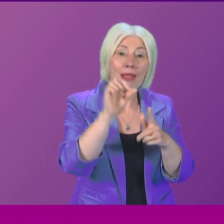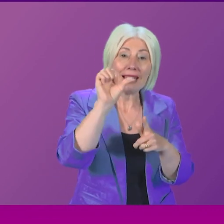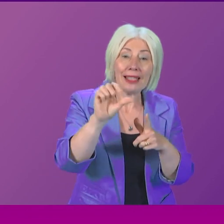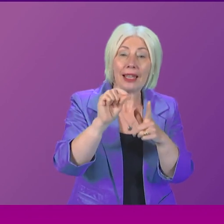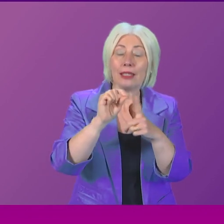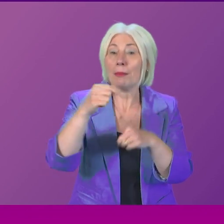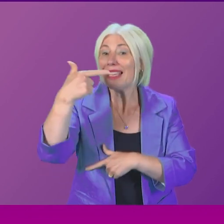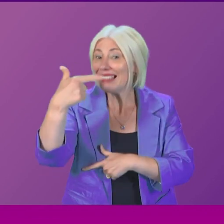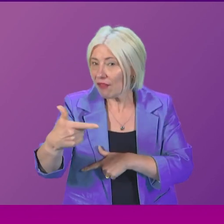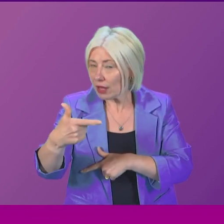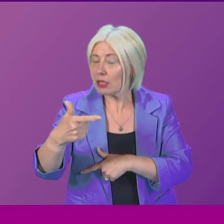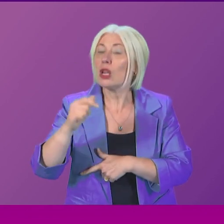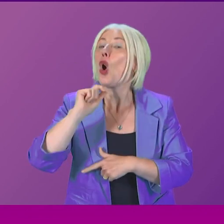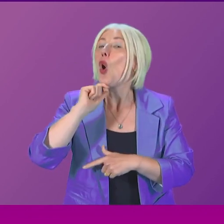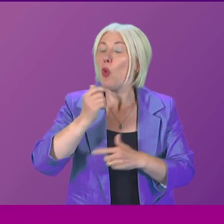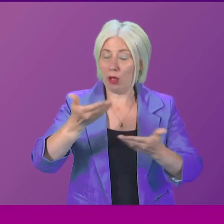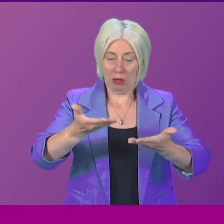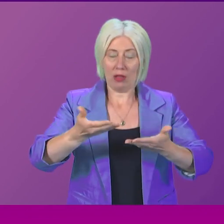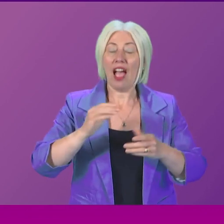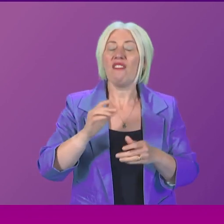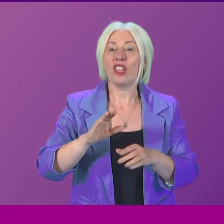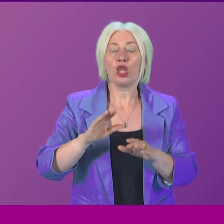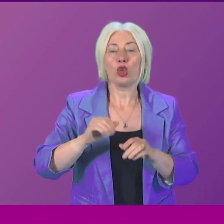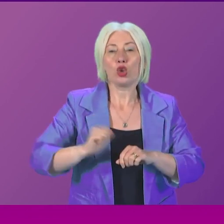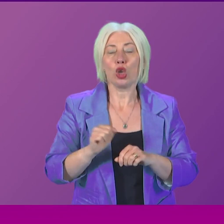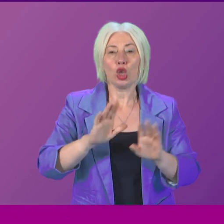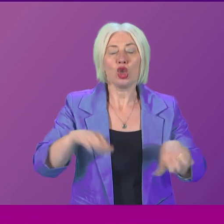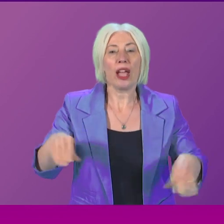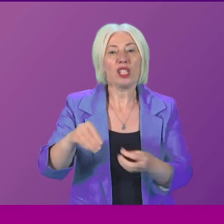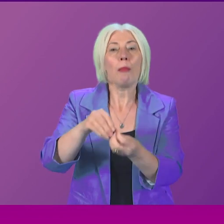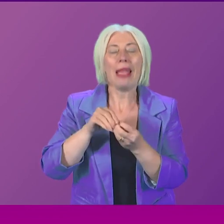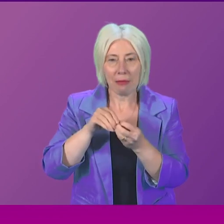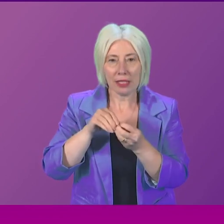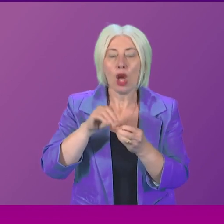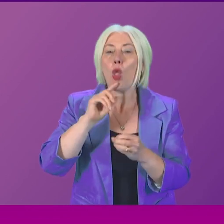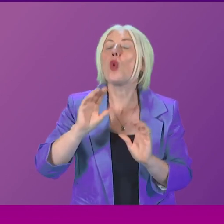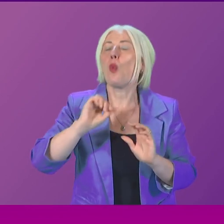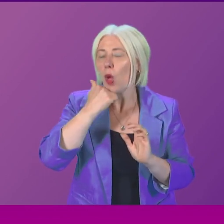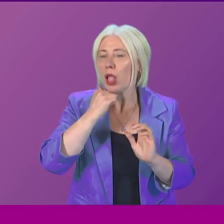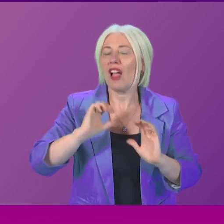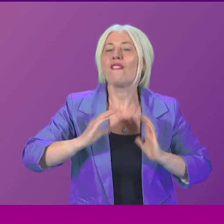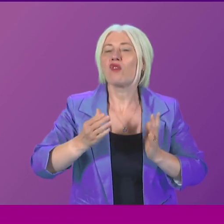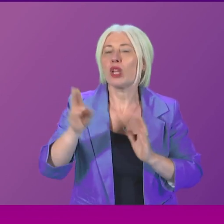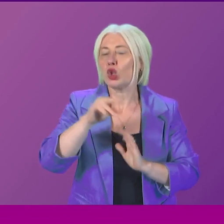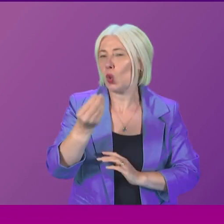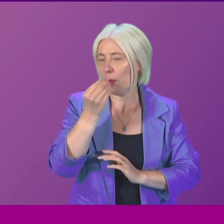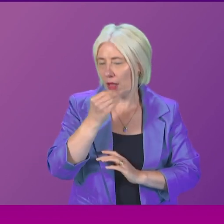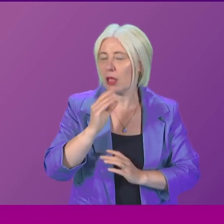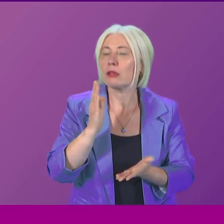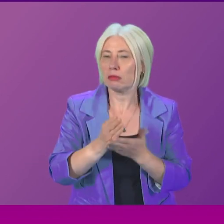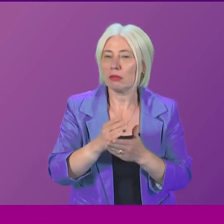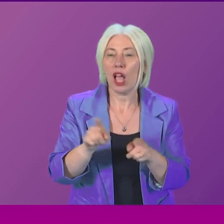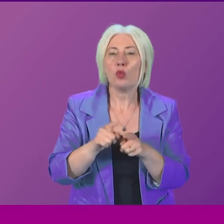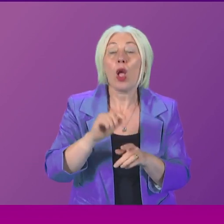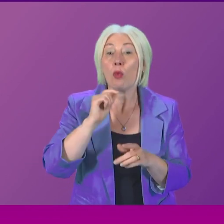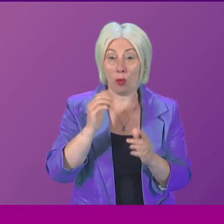pupils in receipt of the Scottish Child payment. That's the next phase of that universal expansion. We're also committed to delivering